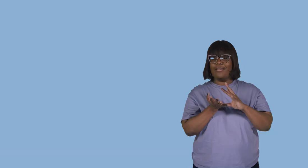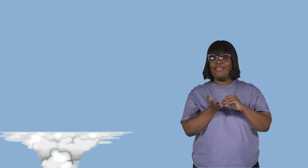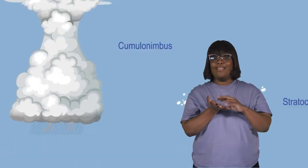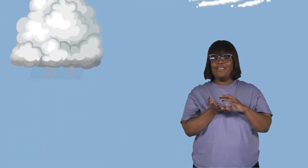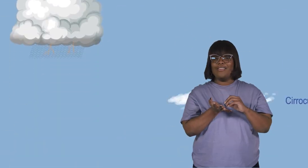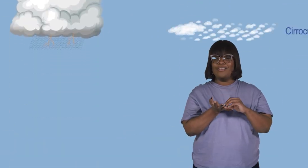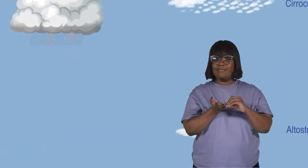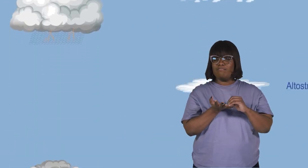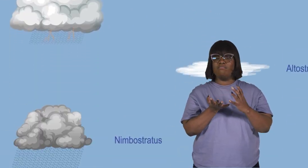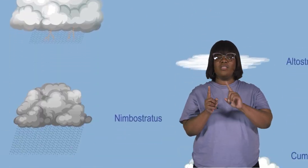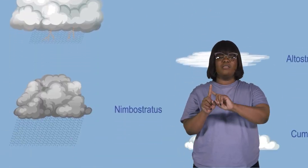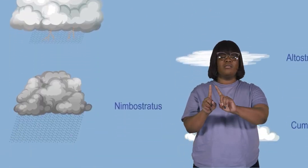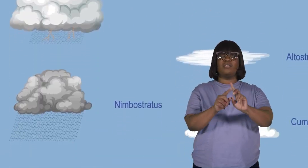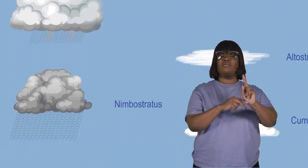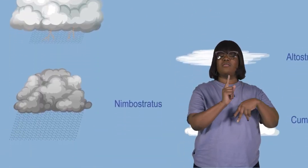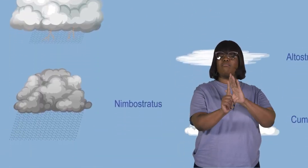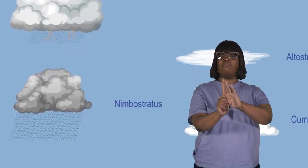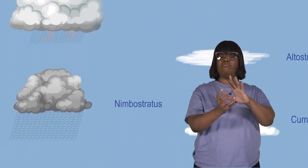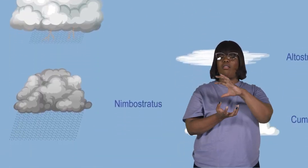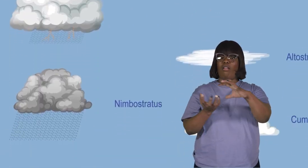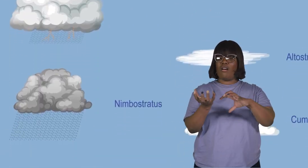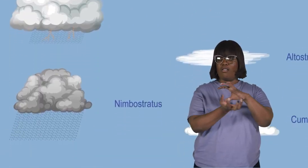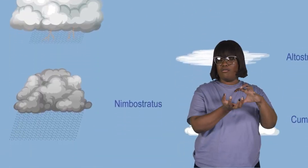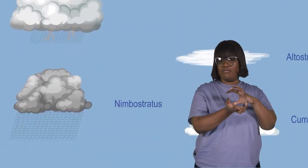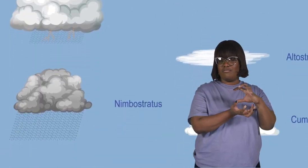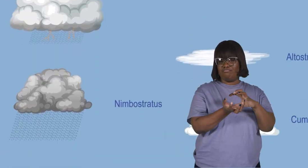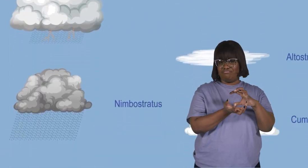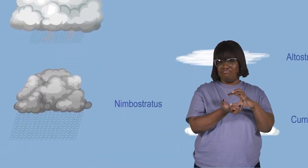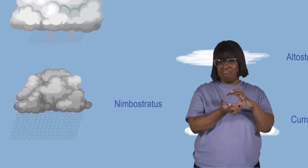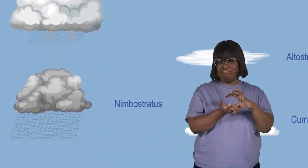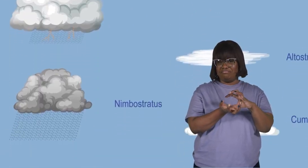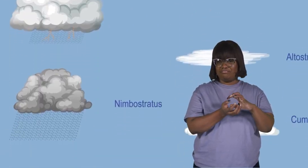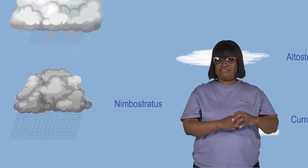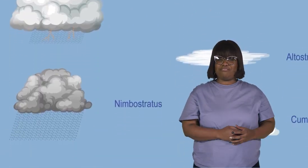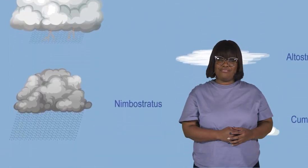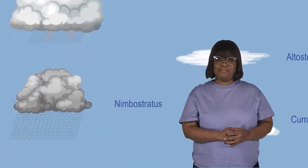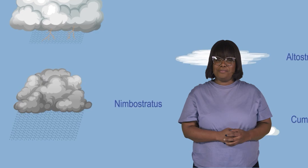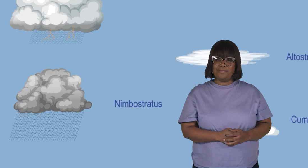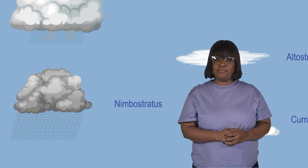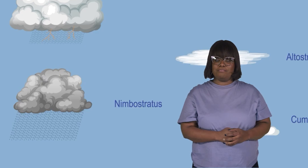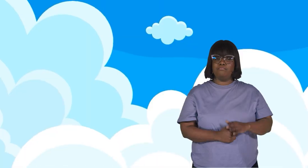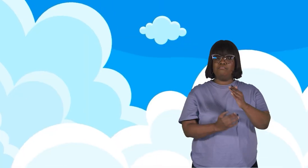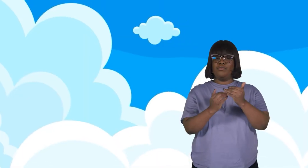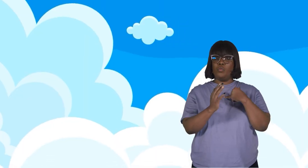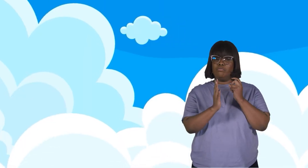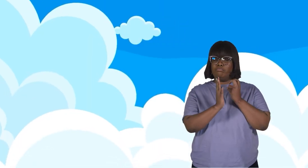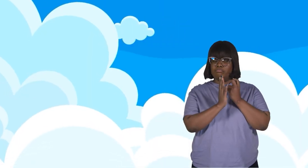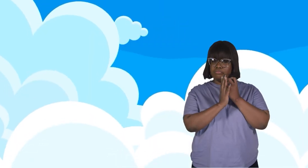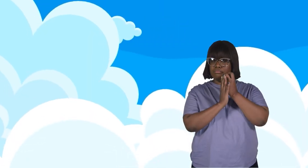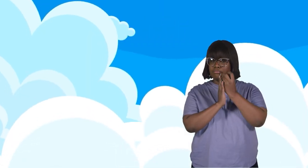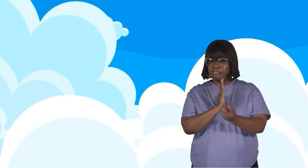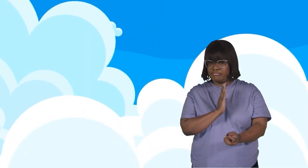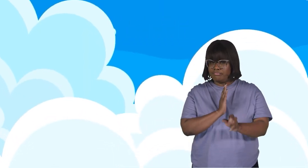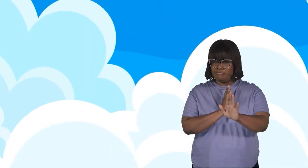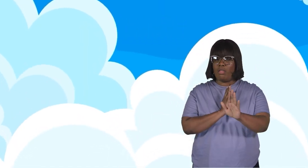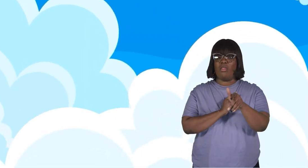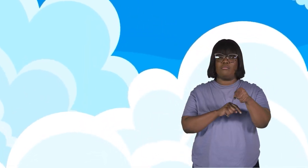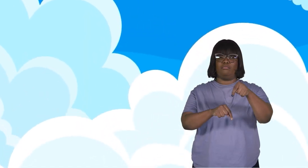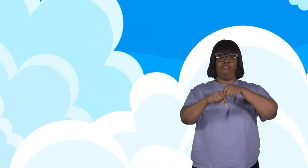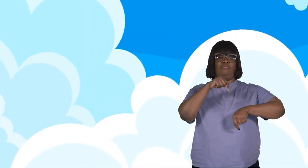we are going to learn all about the different kinds of clouds. But before we get into that, let's talk